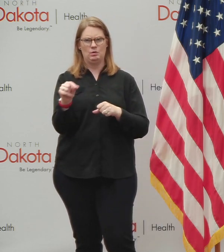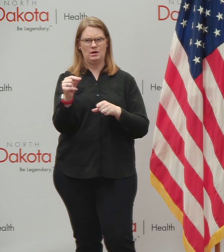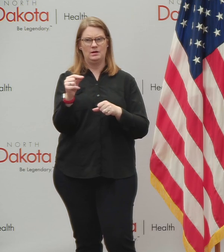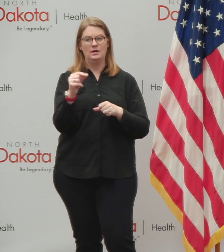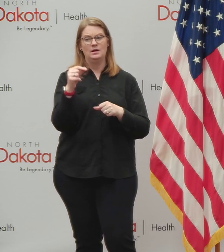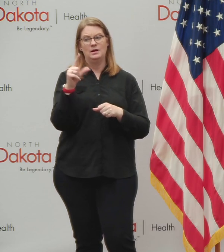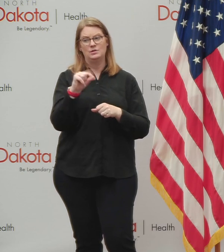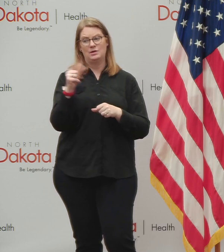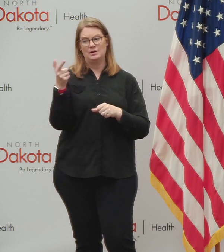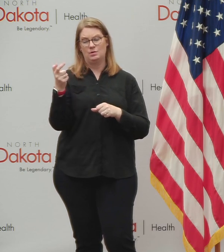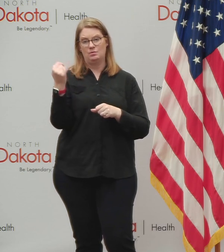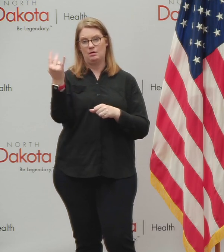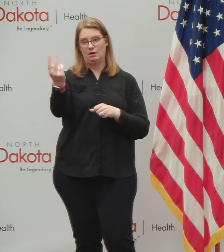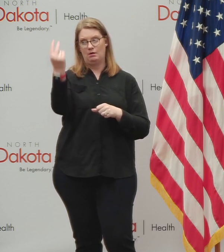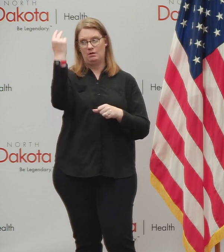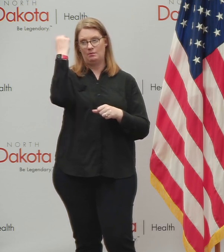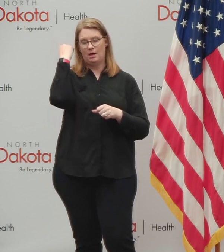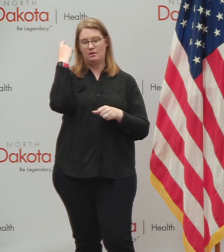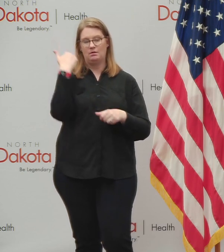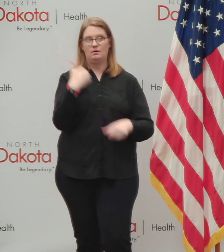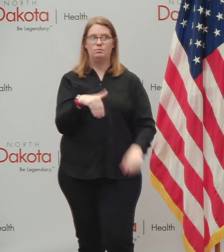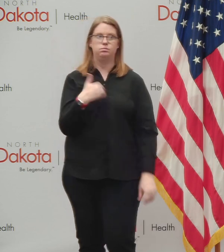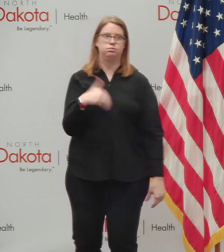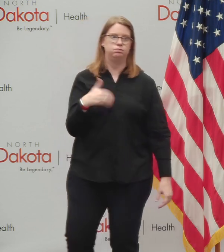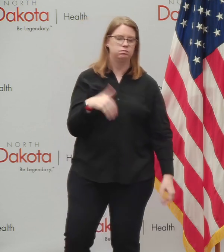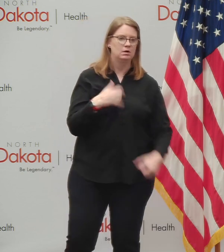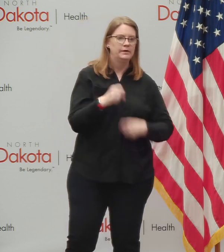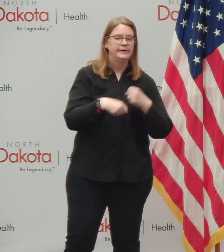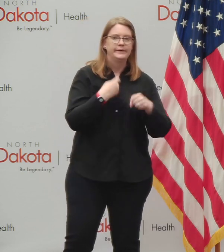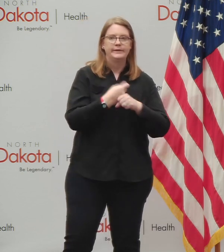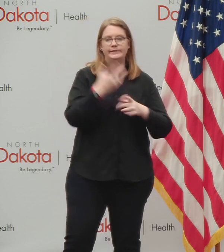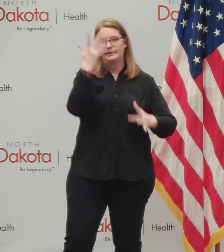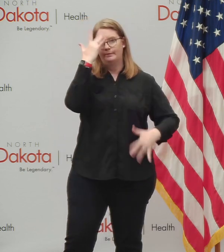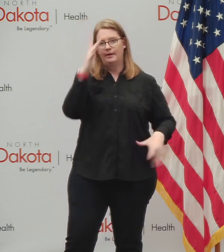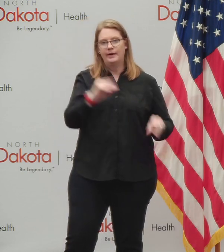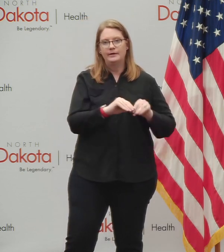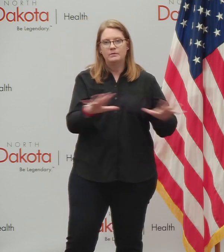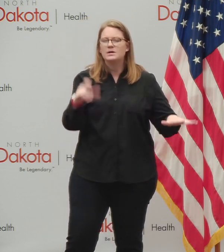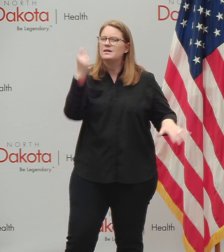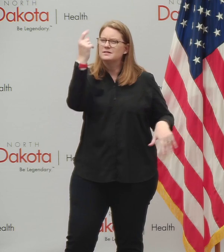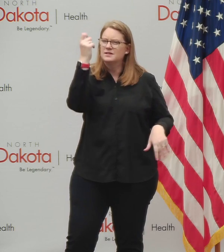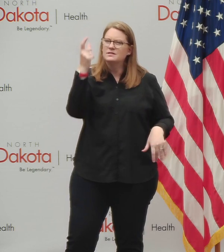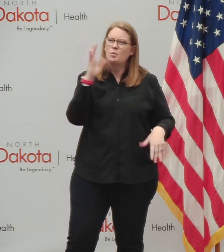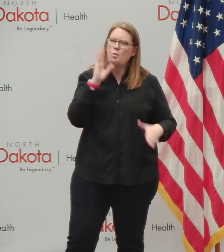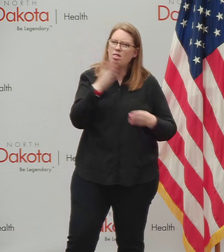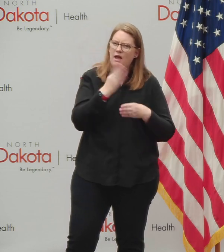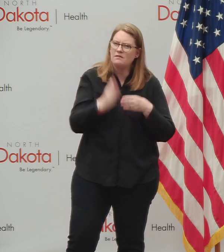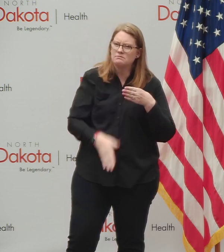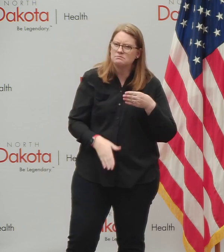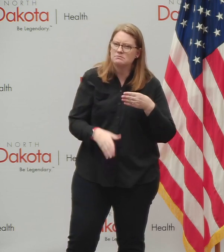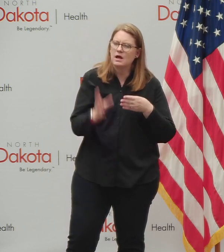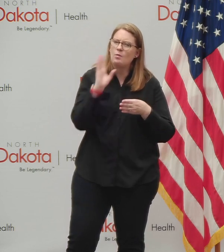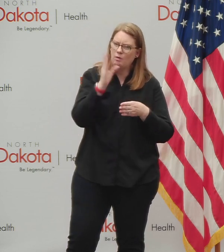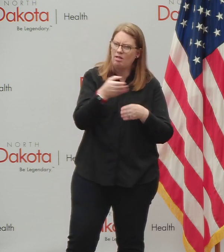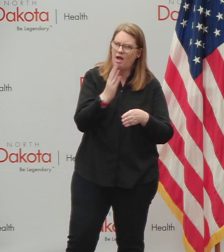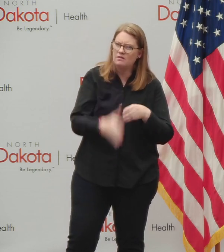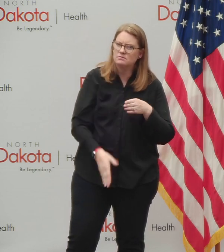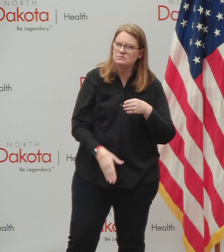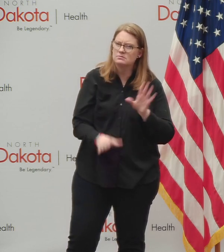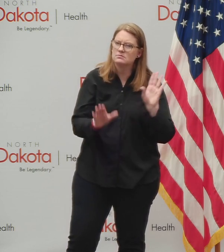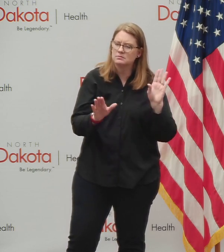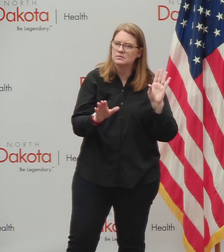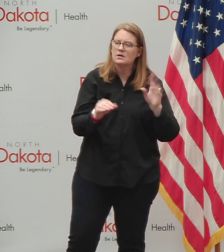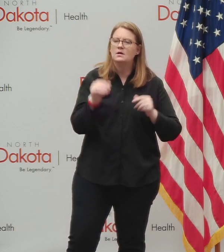2021 and say, those were the years of the pandemic. There will be a time when this is all behind us. Uh, but one of the things that we have, uh,